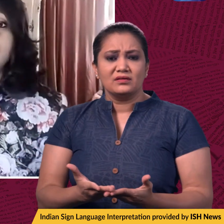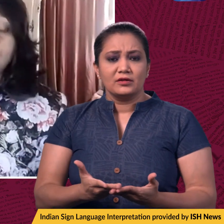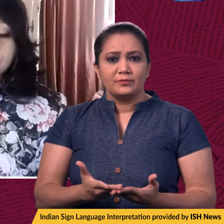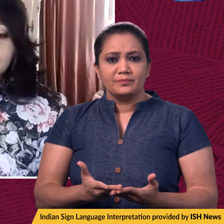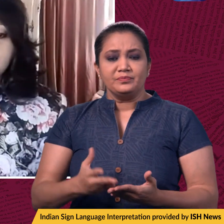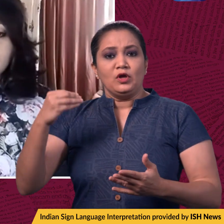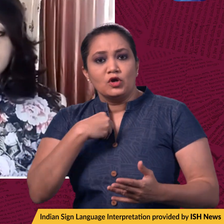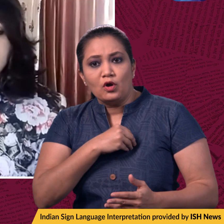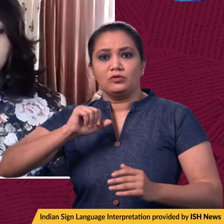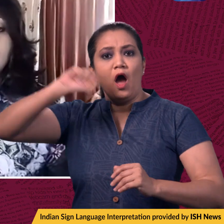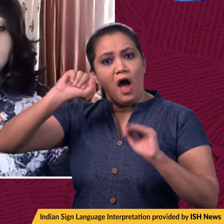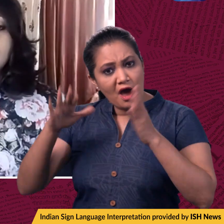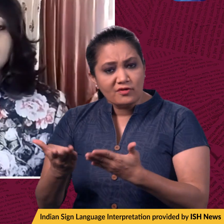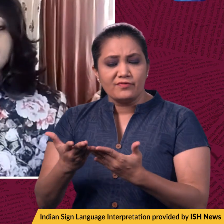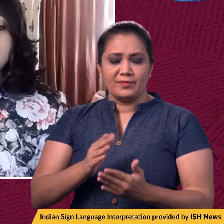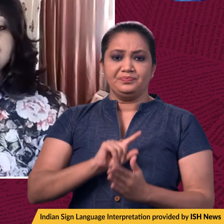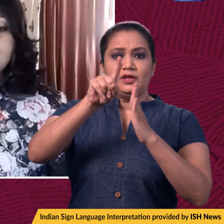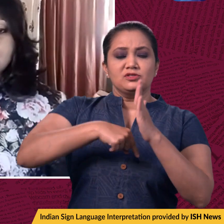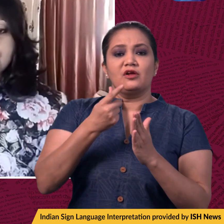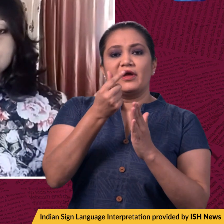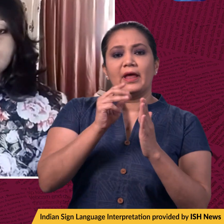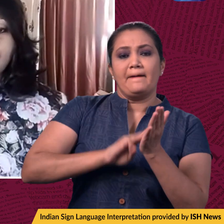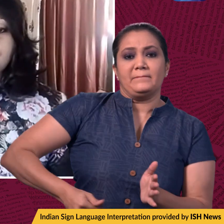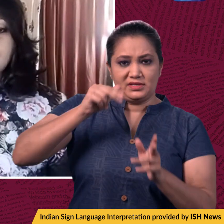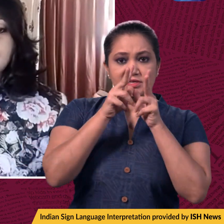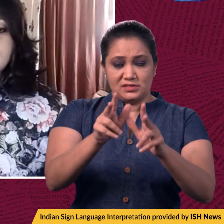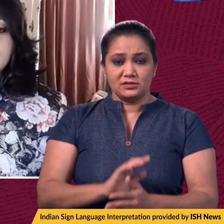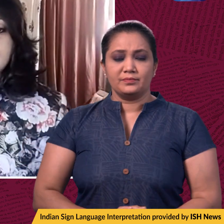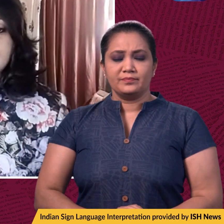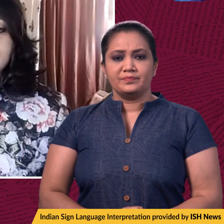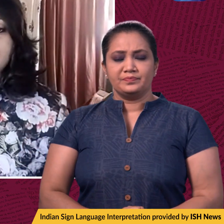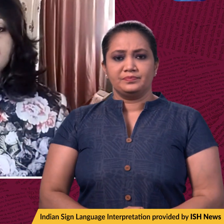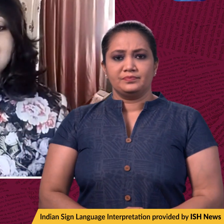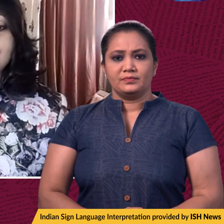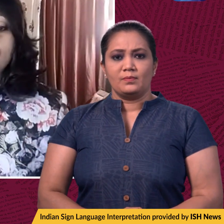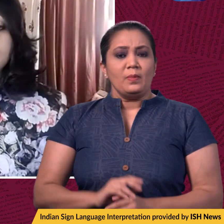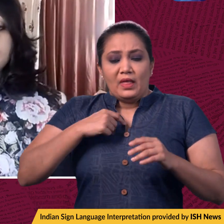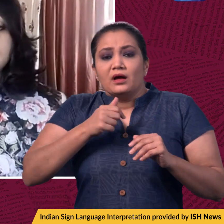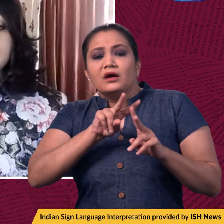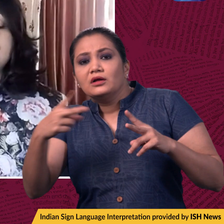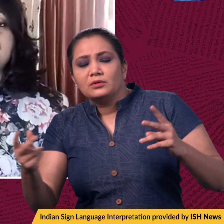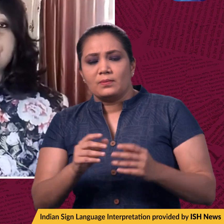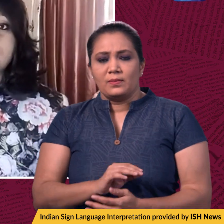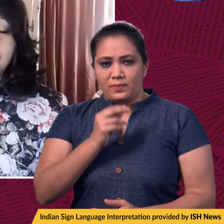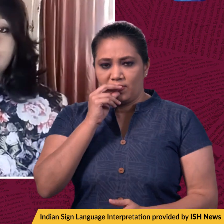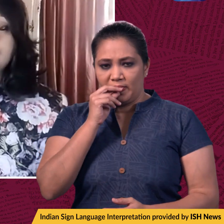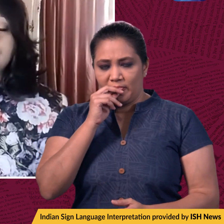Doctors have been protesting as well. Sri Lanka's finance minister on Friday has said that the country had no alternative but to